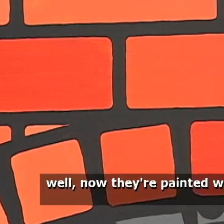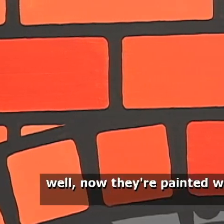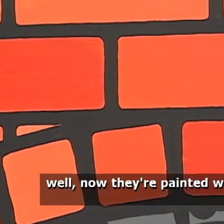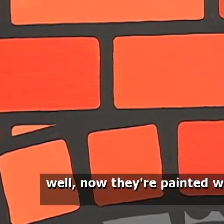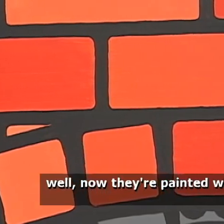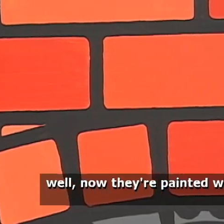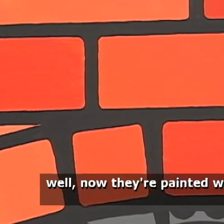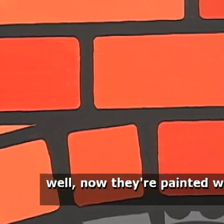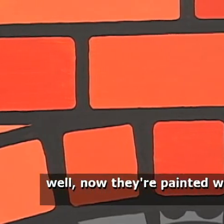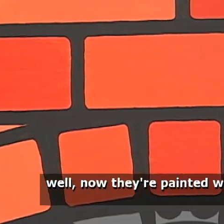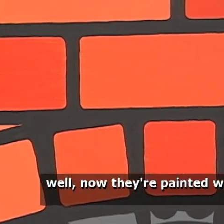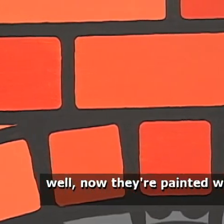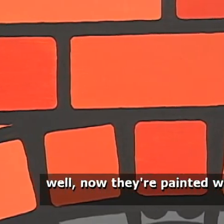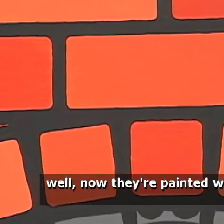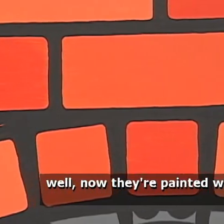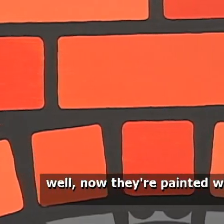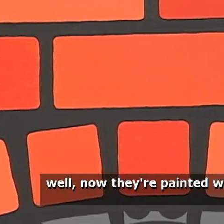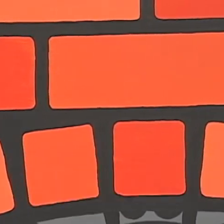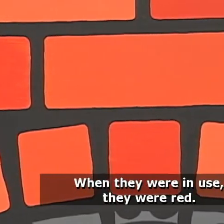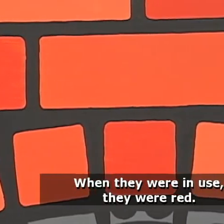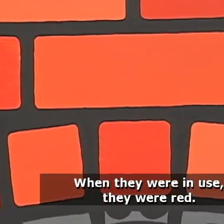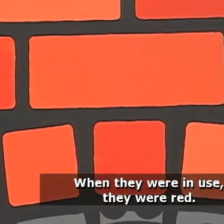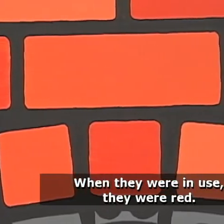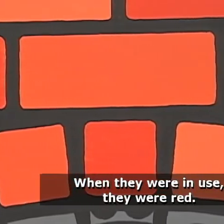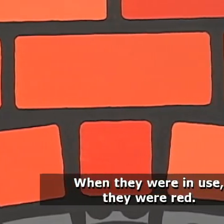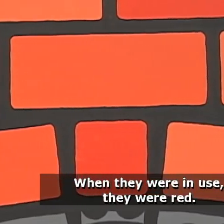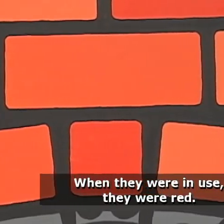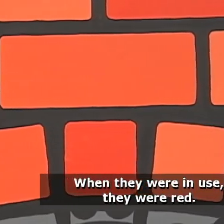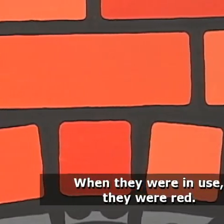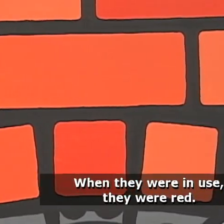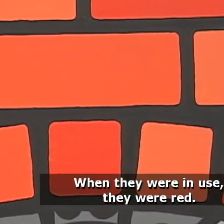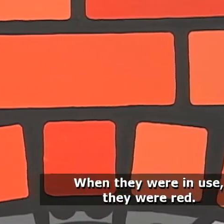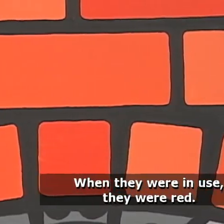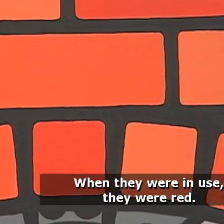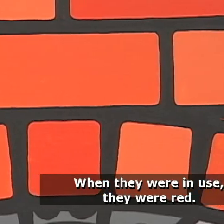Well, now they're painted white. When they were in use, they were red.